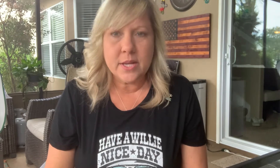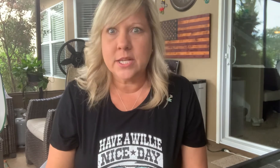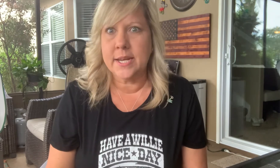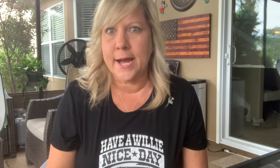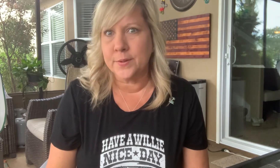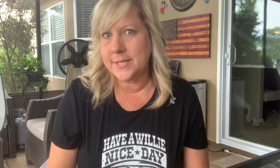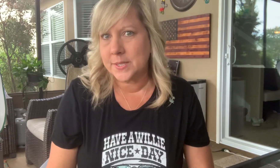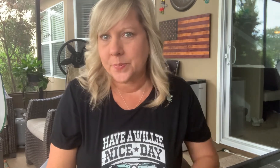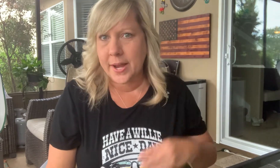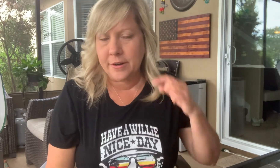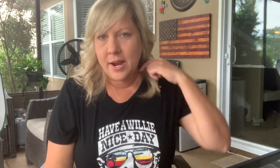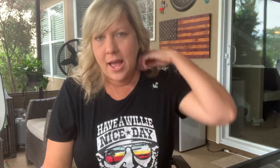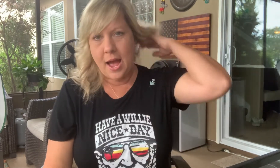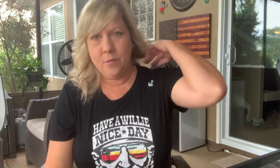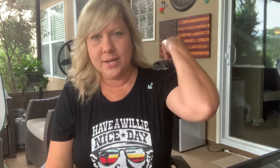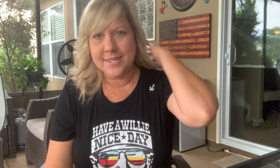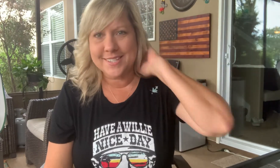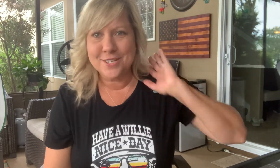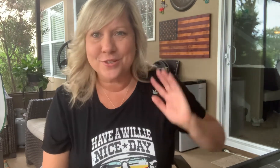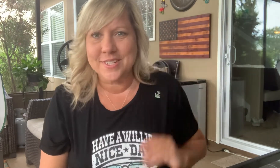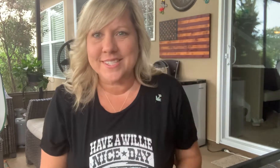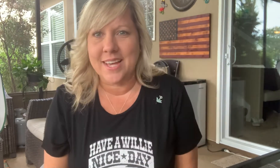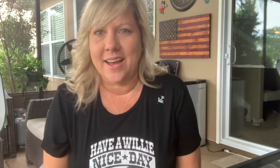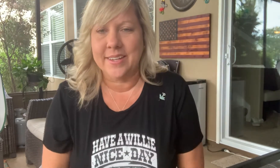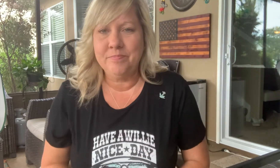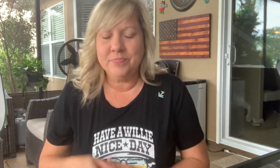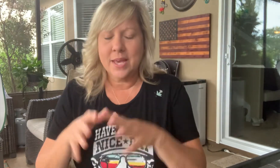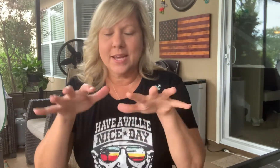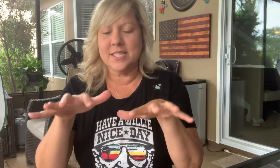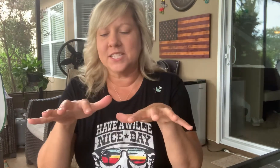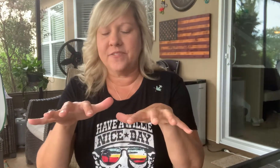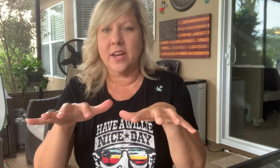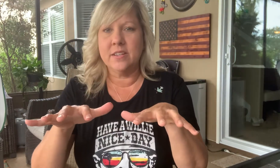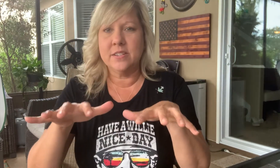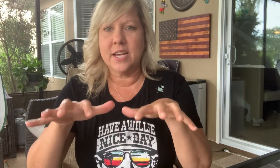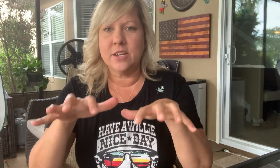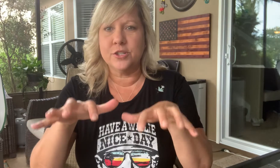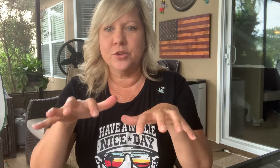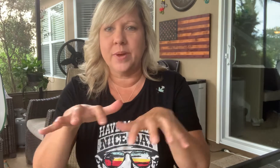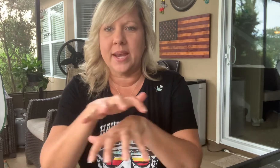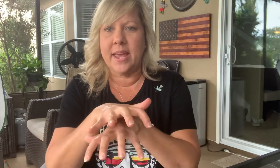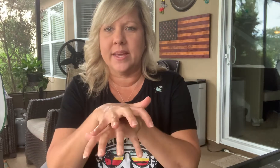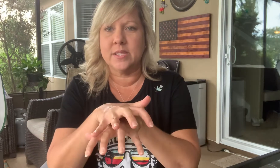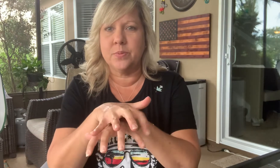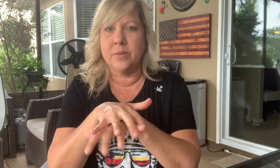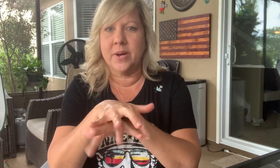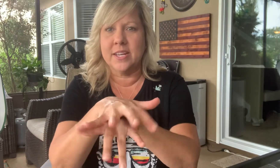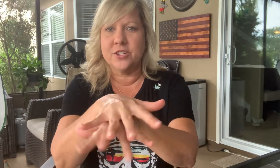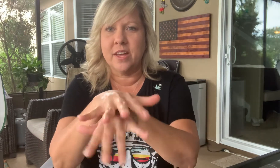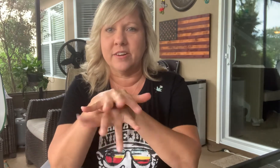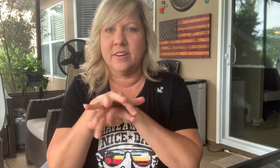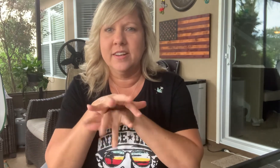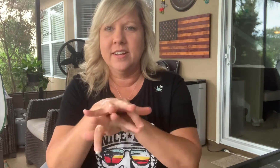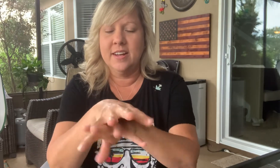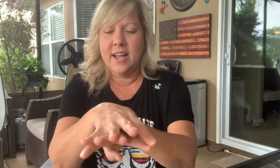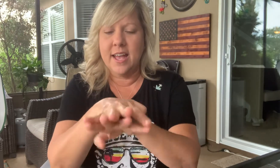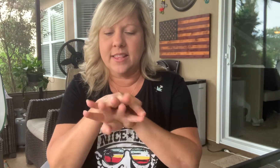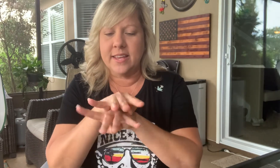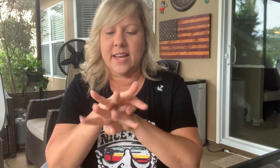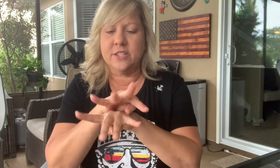Now spider. I wanted to teach you this sign. Because it's fun. Take your two bent hands. Put them on each other. And like that's